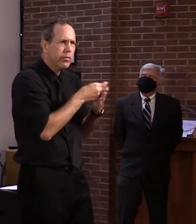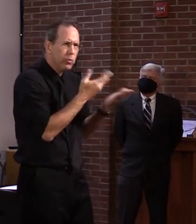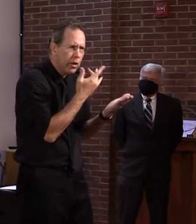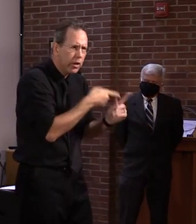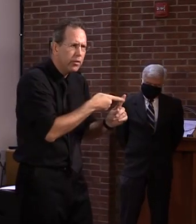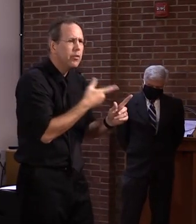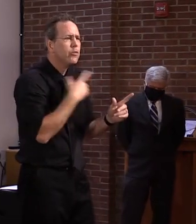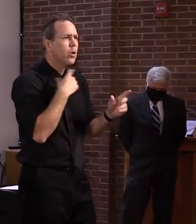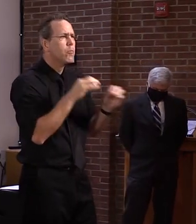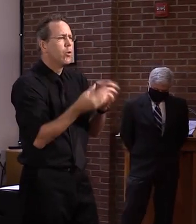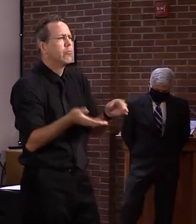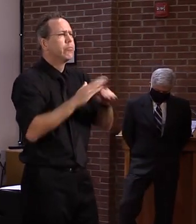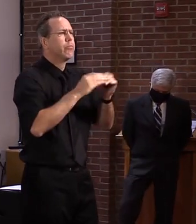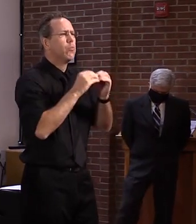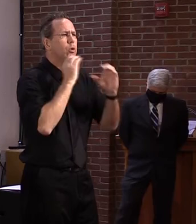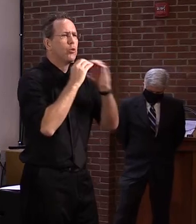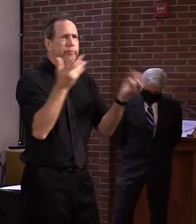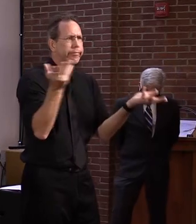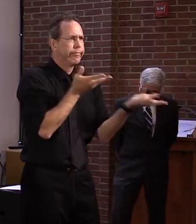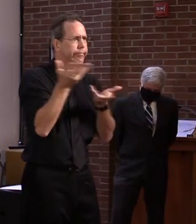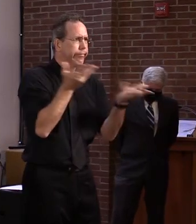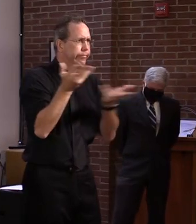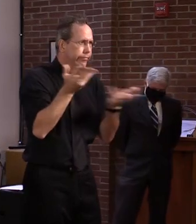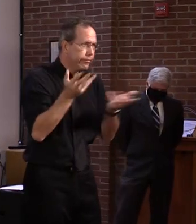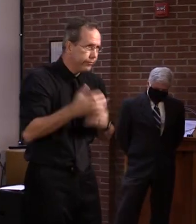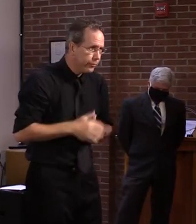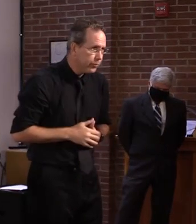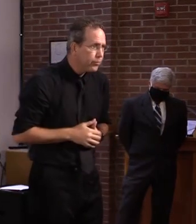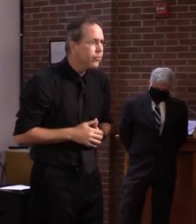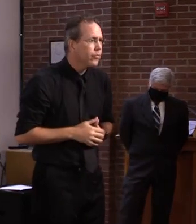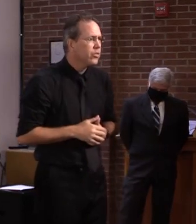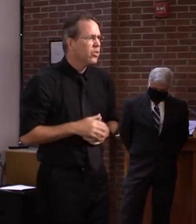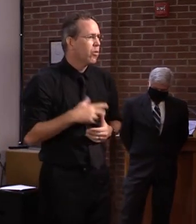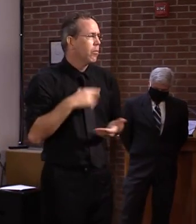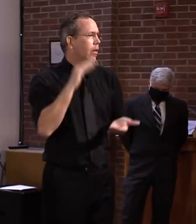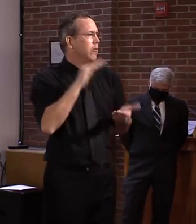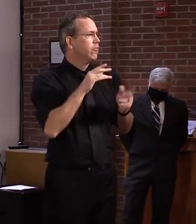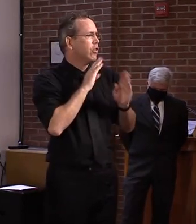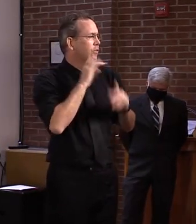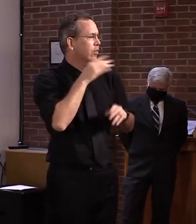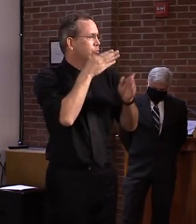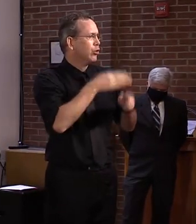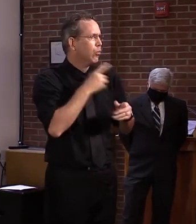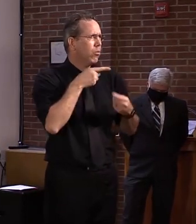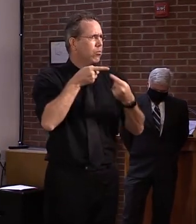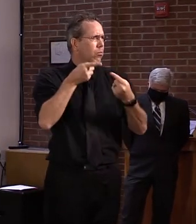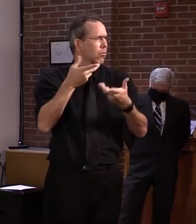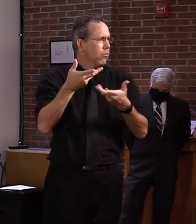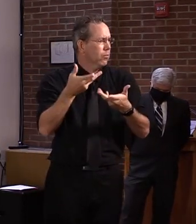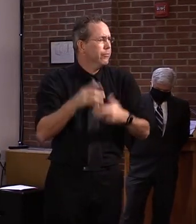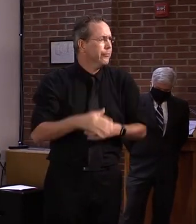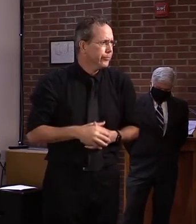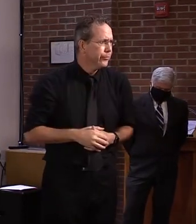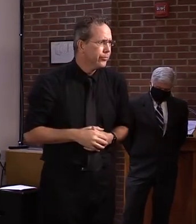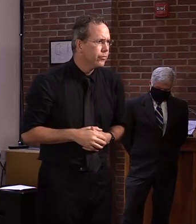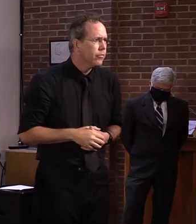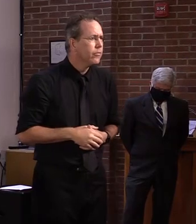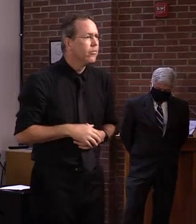to individuals who are going through the process. It's hard to equate necessarily to one number.